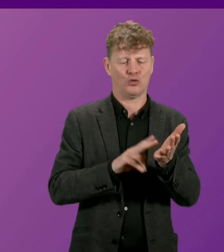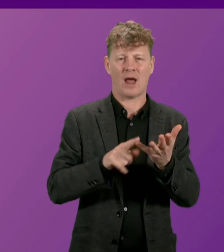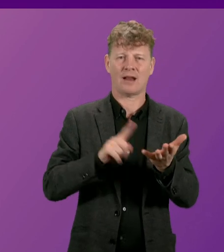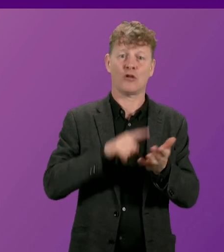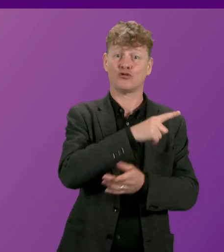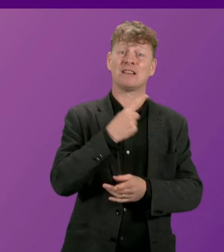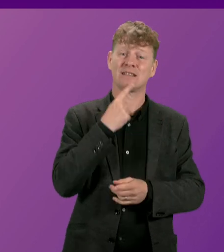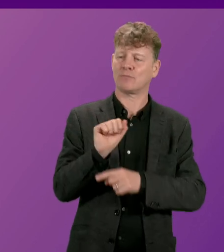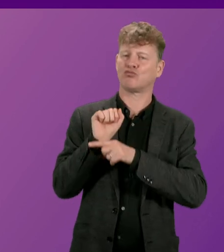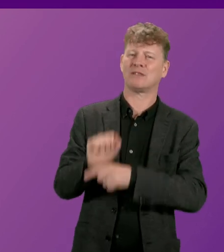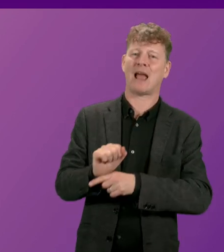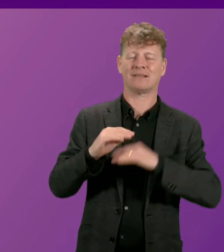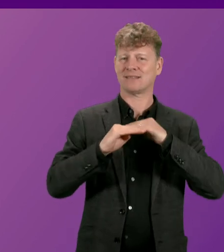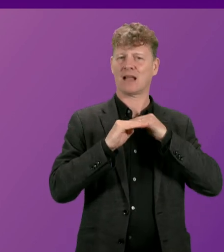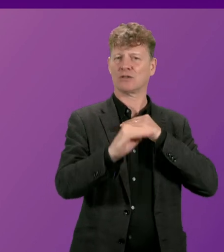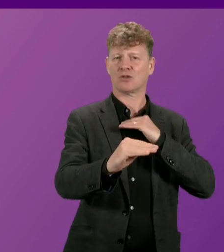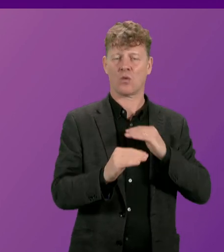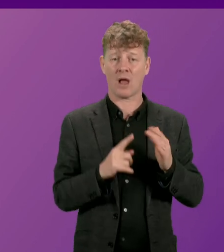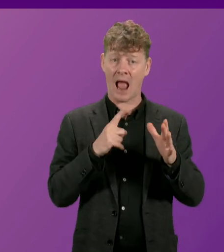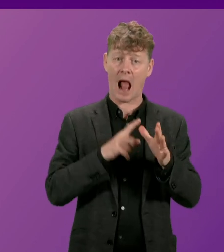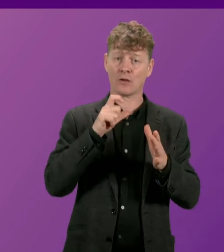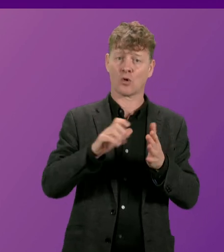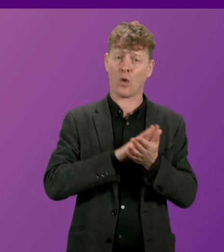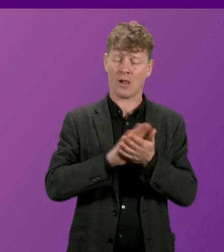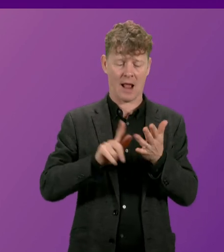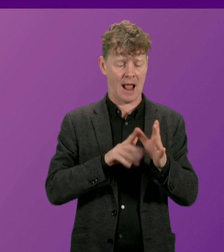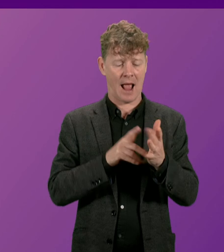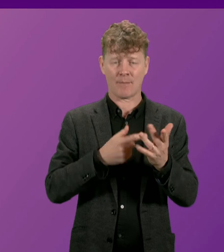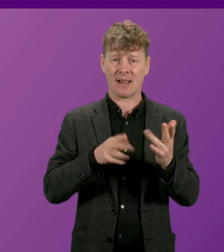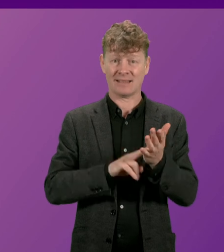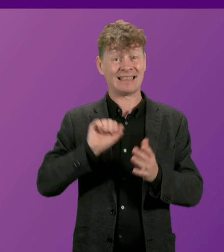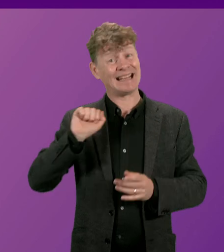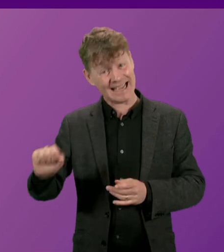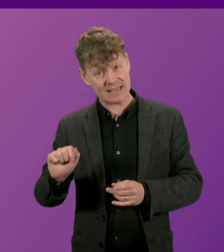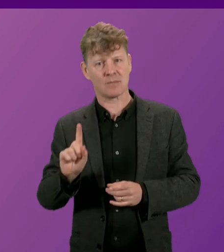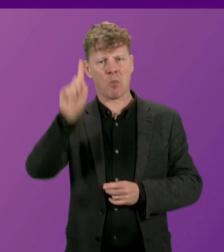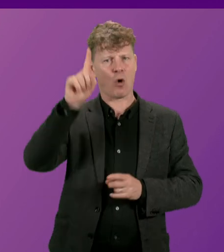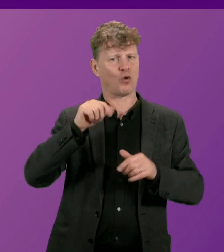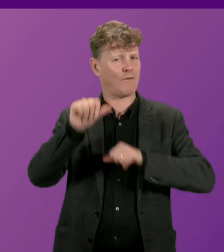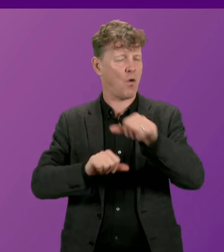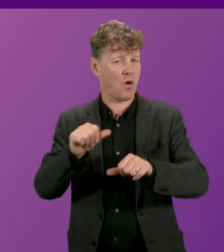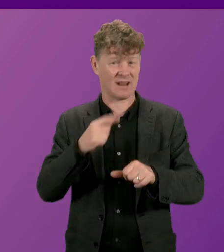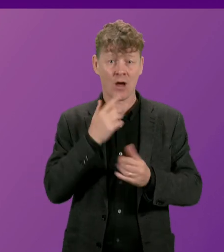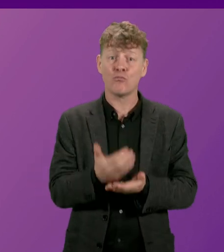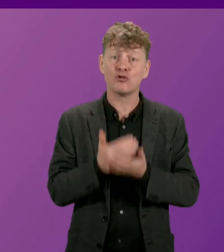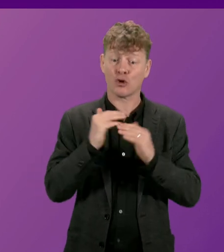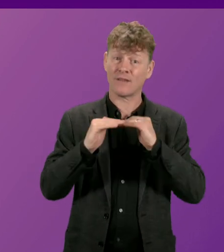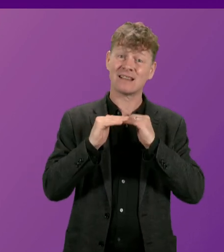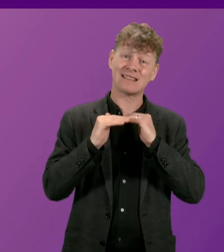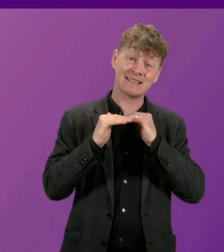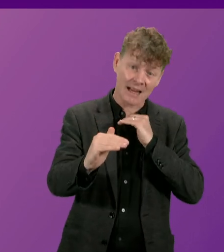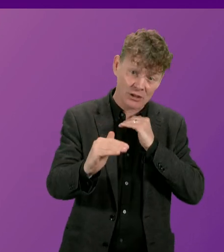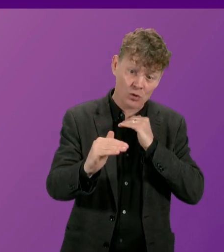the status quo. And as Alec Cole Hamilton pointed out in his point of order, preserving the status quo would actually have been